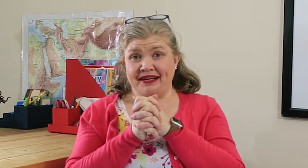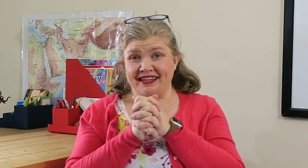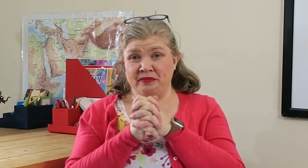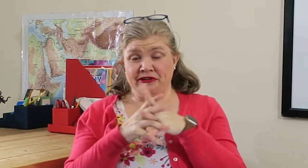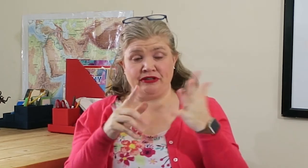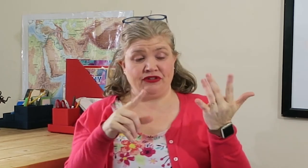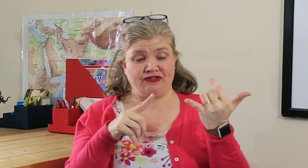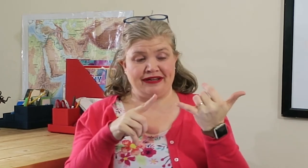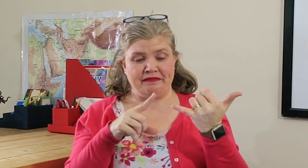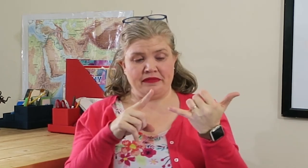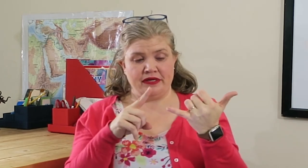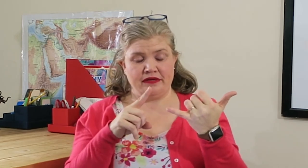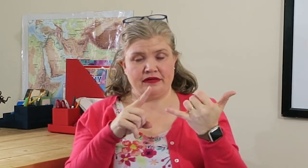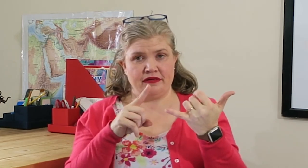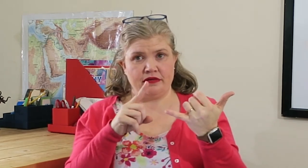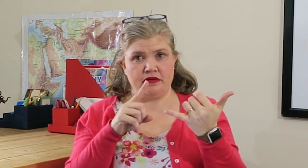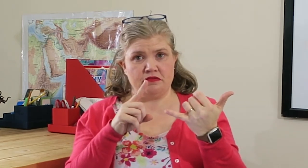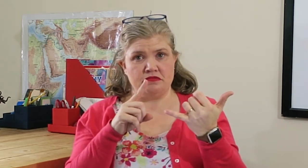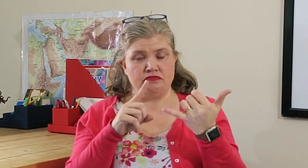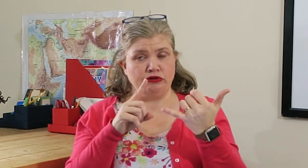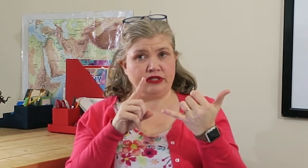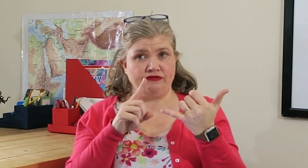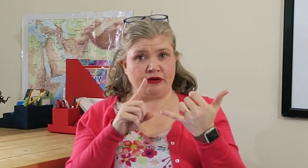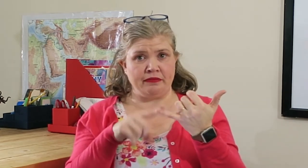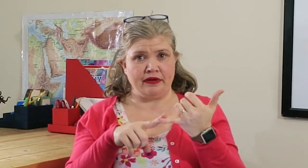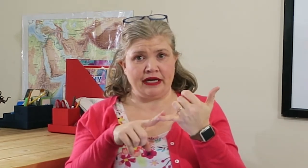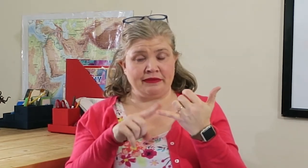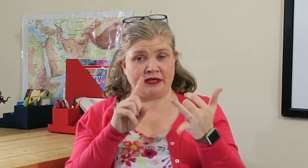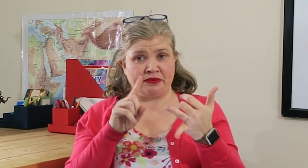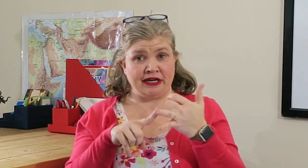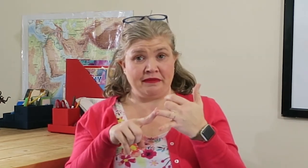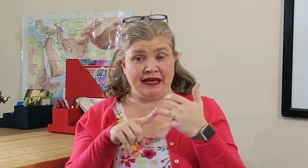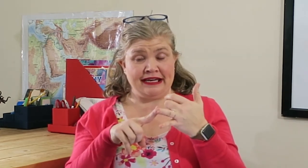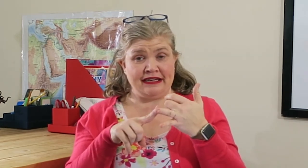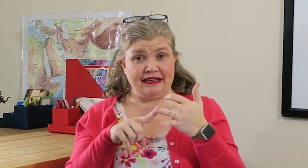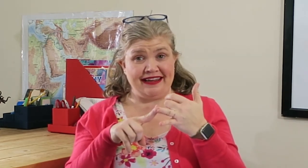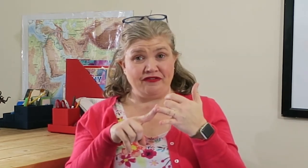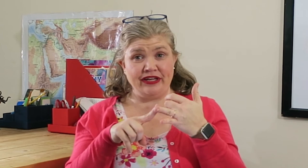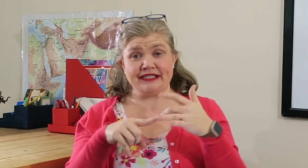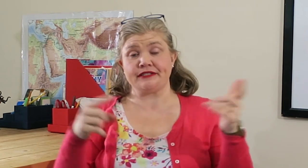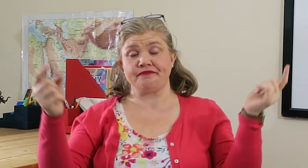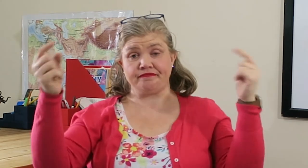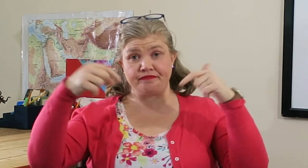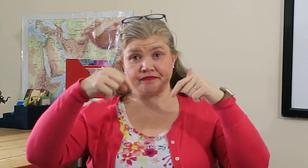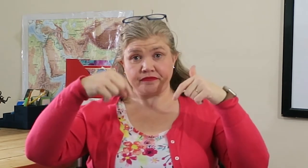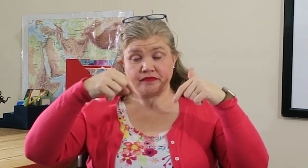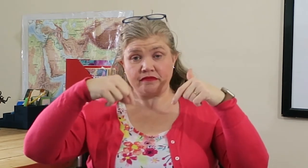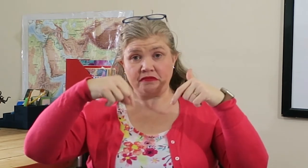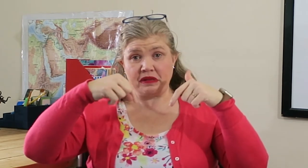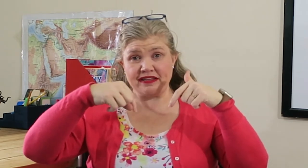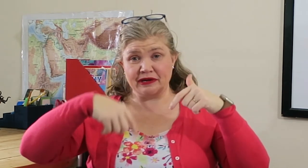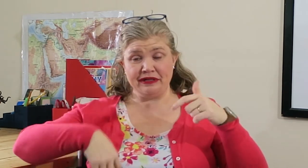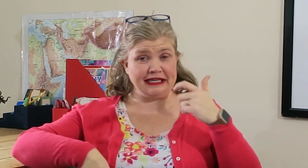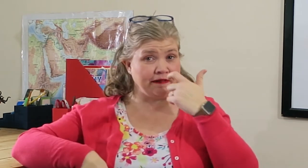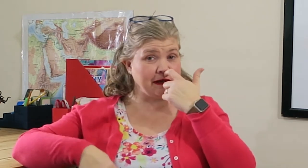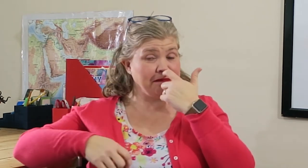documentaries from mostly from Amazon Prime and Netflix. I know link down there.